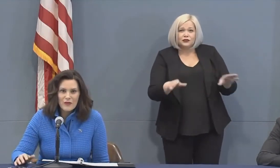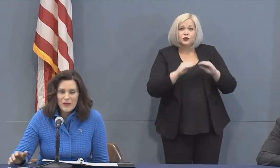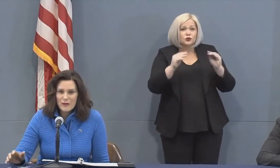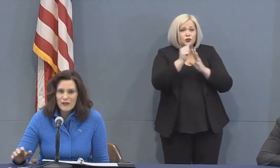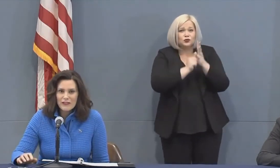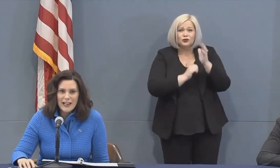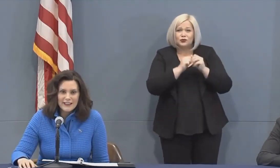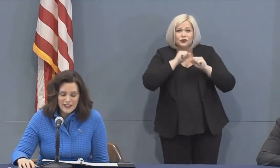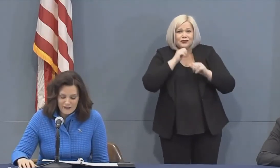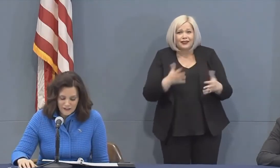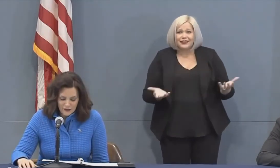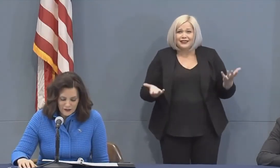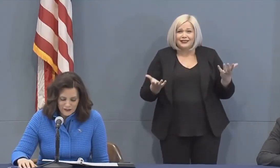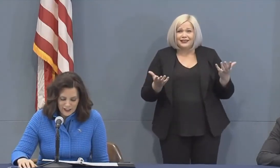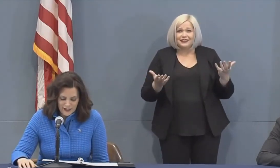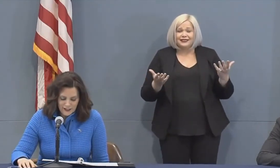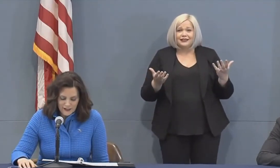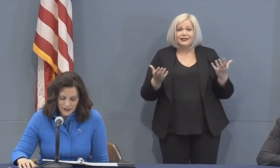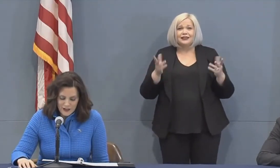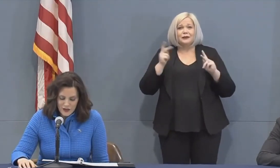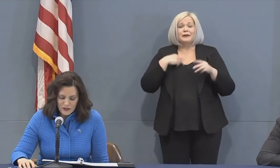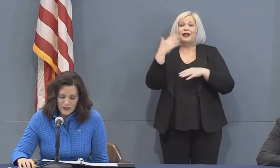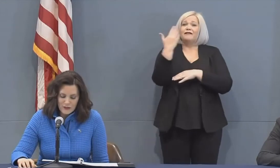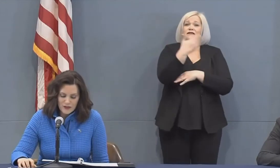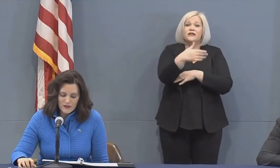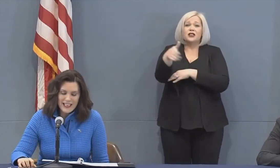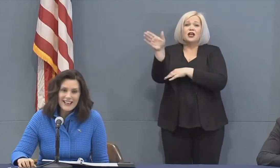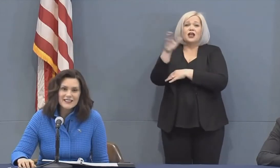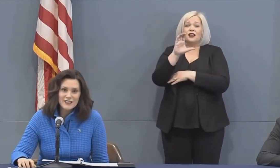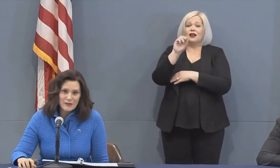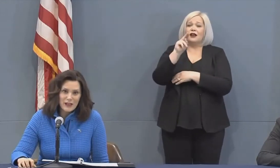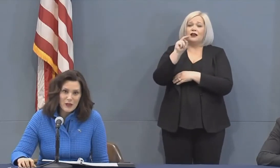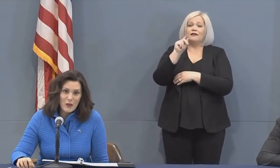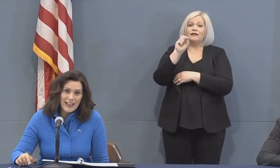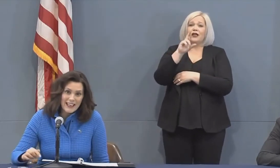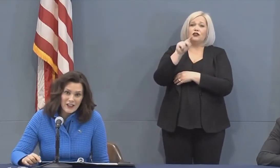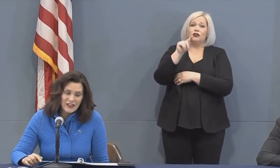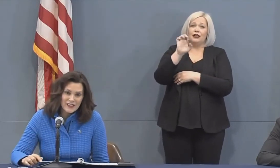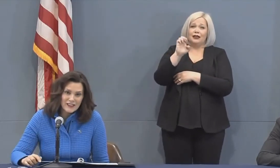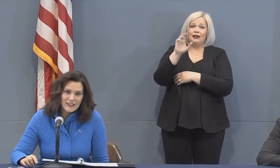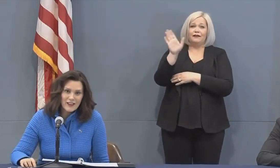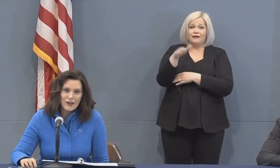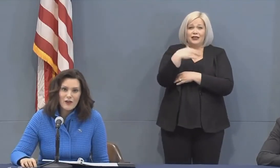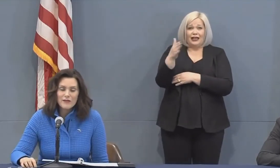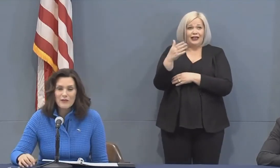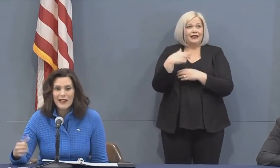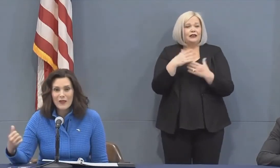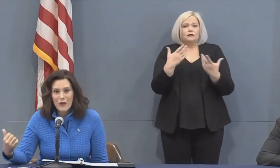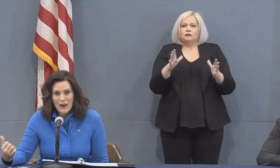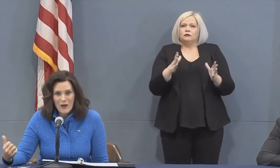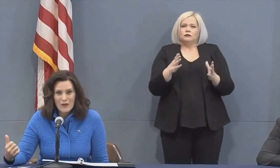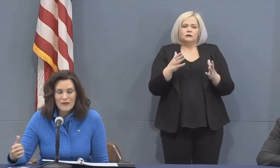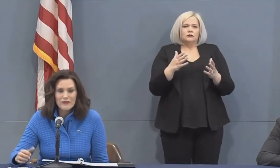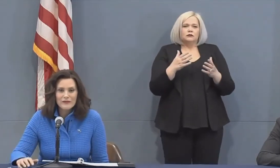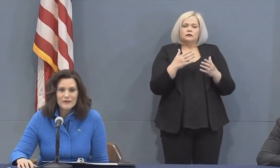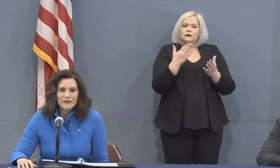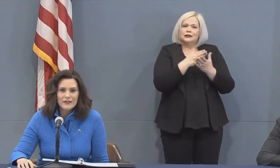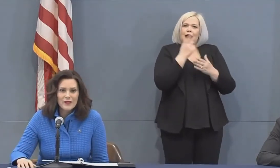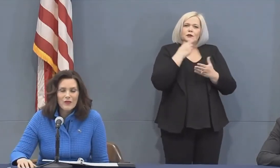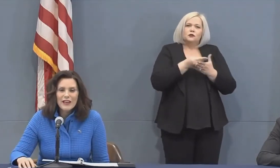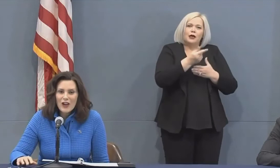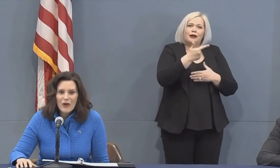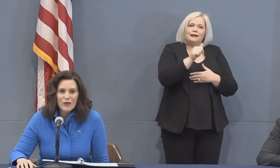You know, when people are flying the Confederate flag and untold numbers who gassed up on the way here or grabbed a bite on the way home,